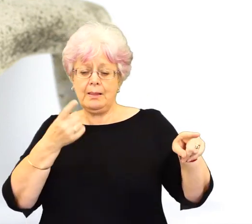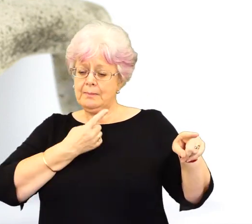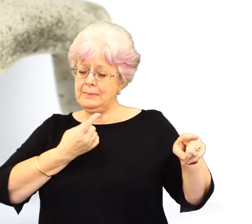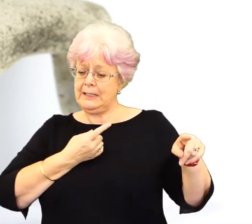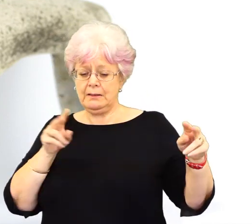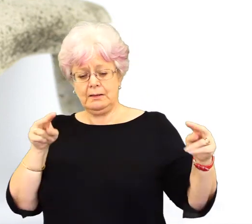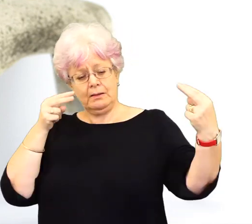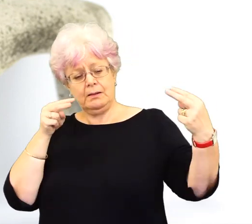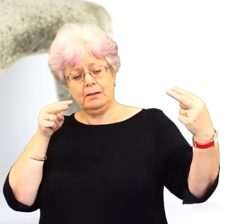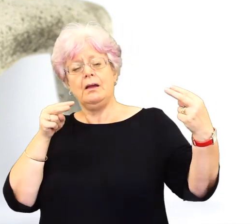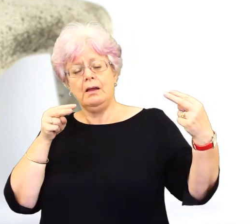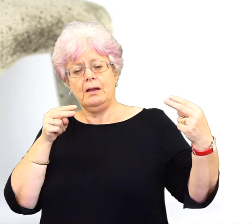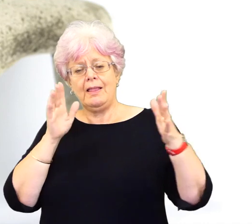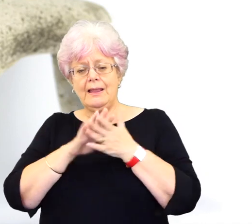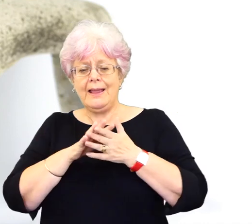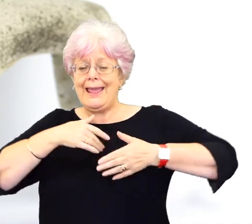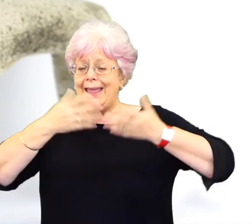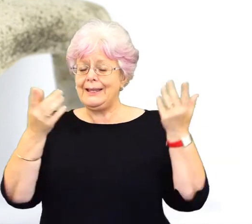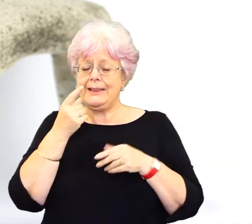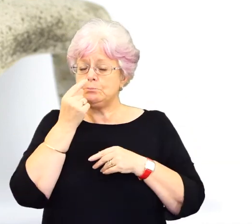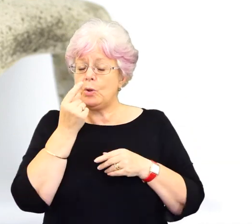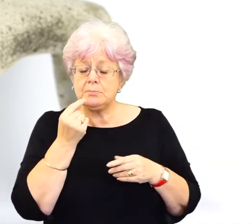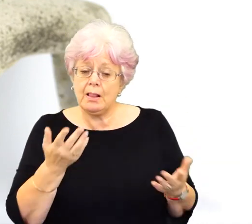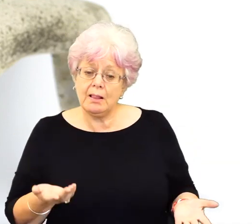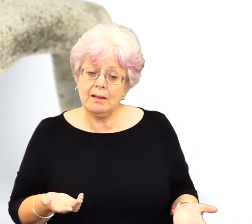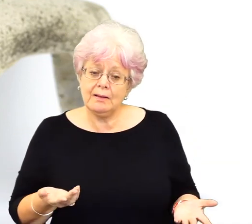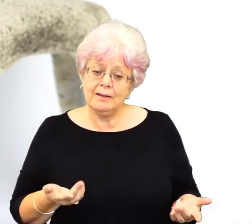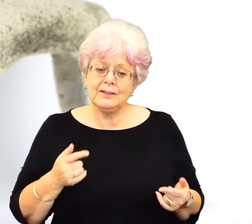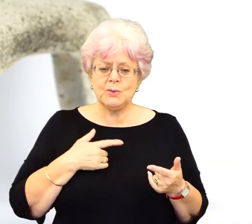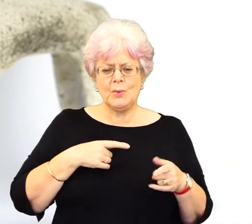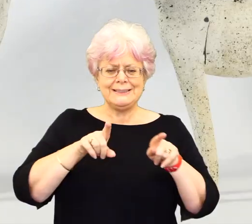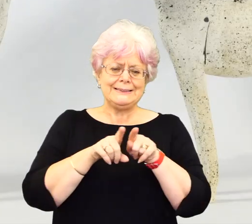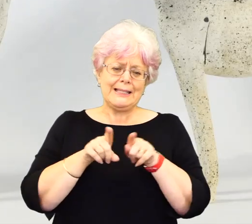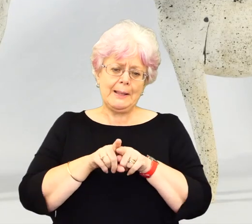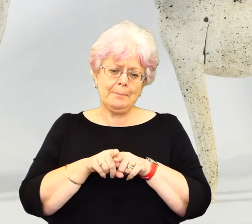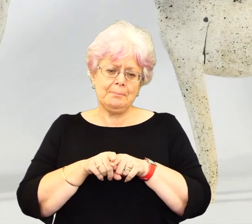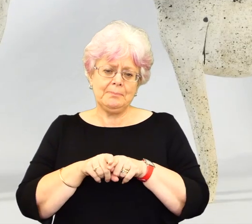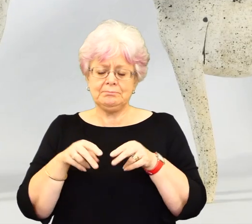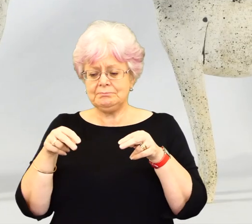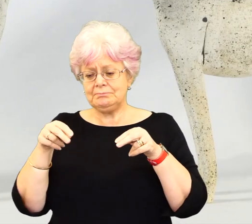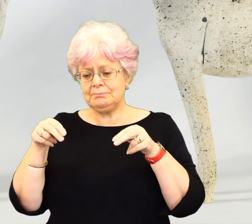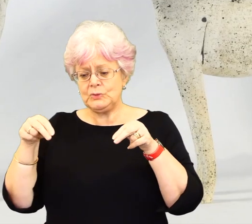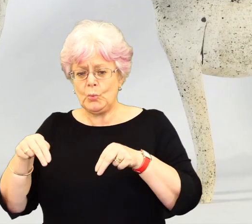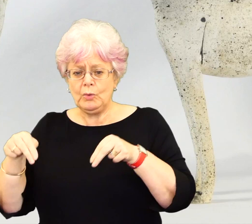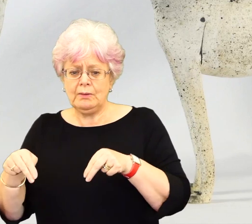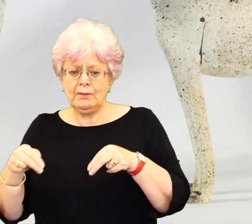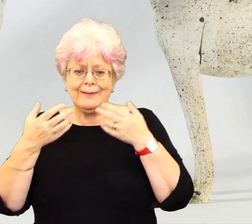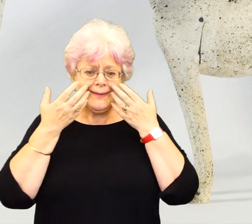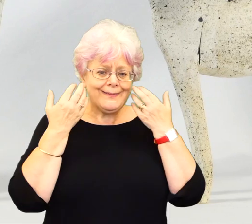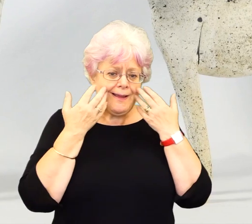each other out. Yeah. Getting a sense of possibility. Yes, which could be from a cat or dog, um, horse, any kind